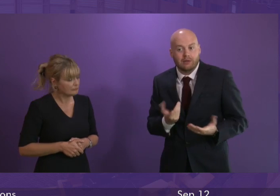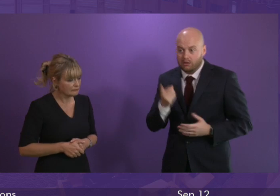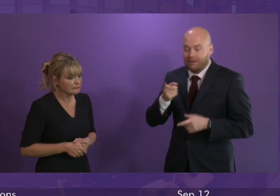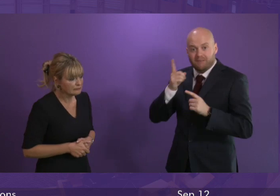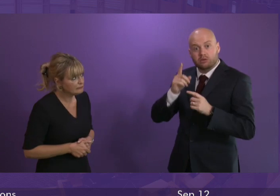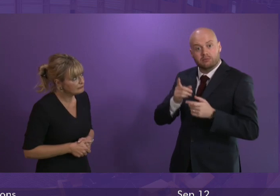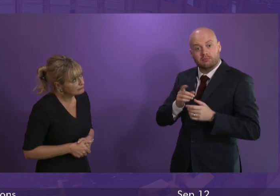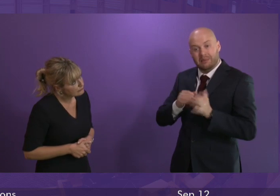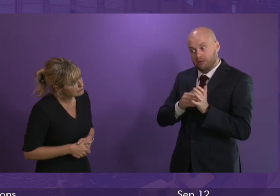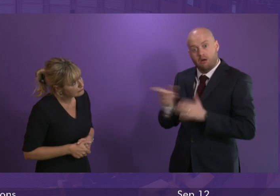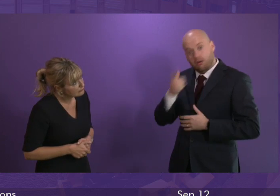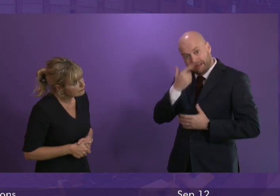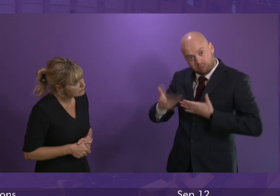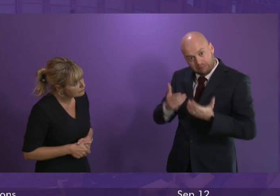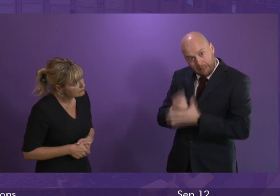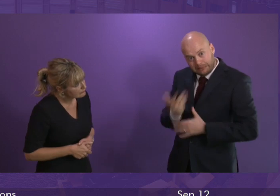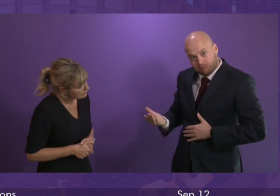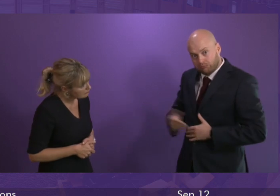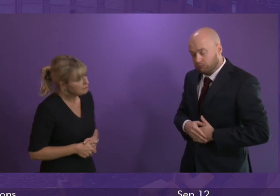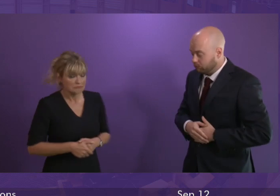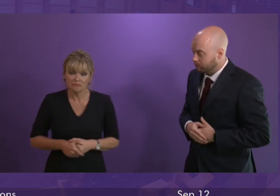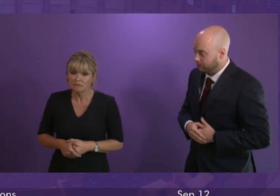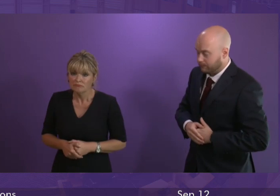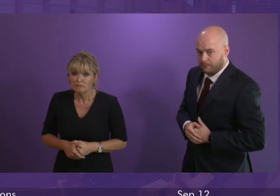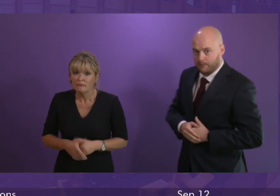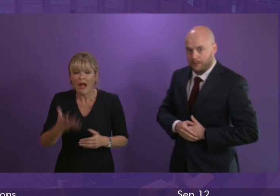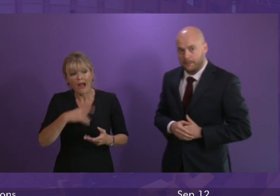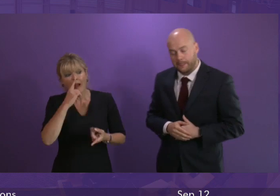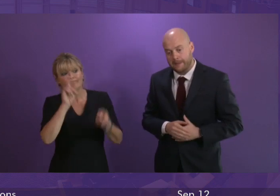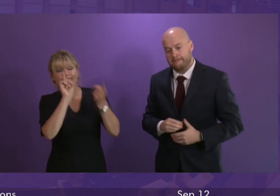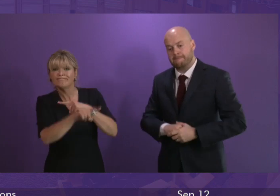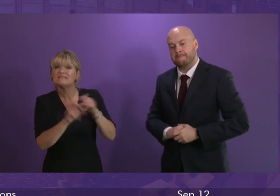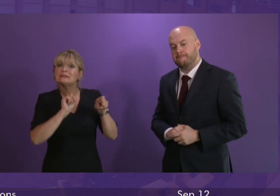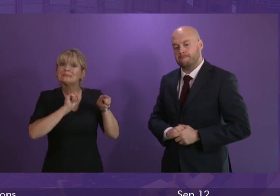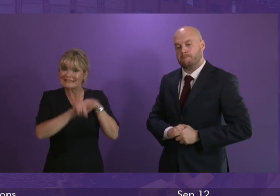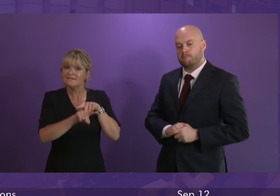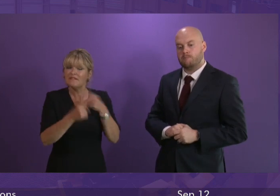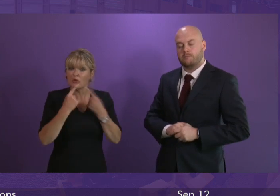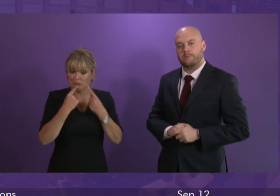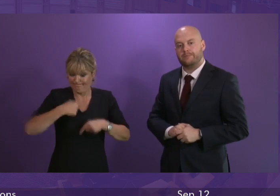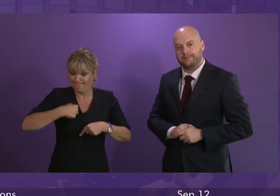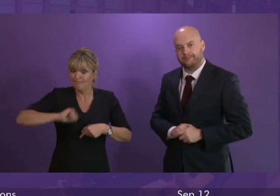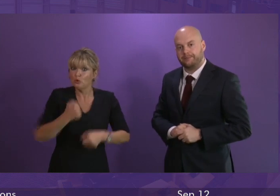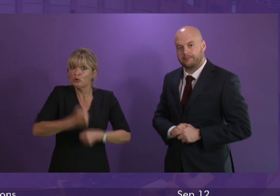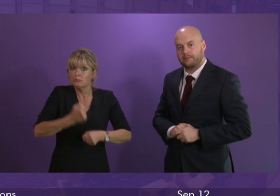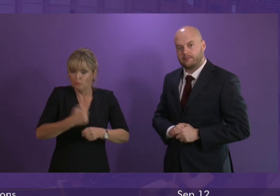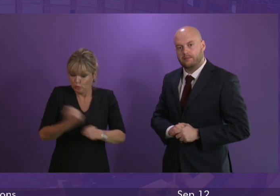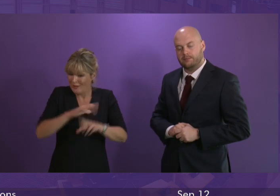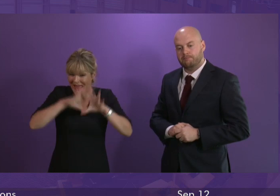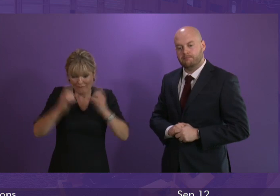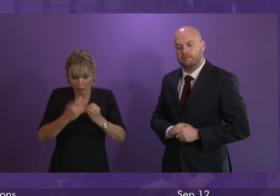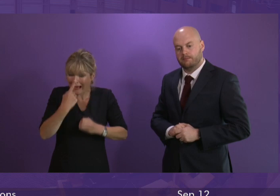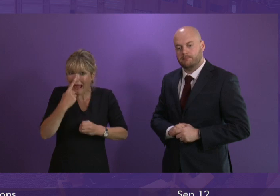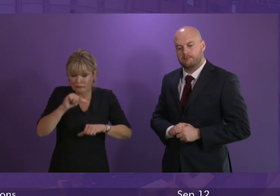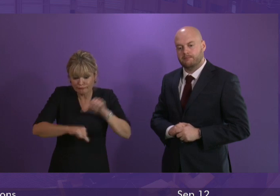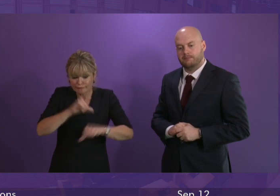to happen I'm happy to provide more specific information on that specific point we are doing everything we